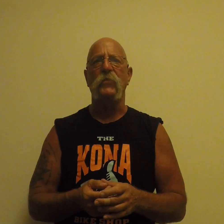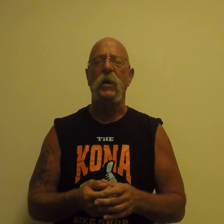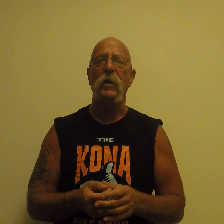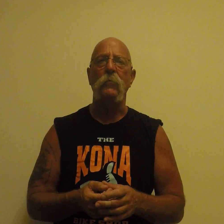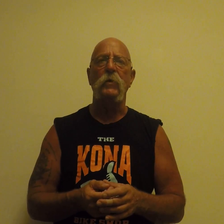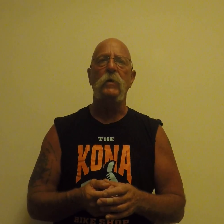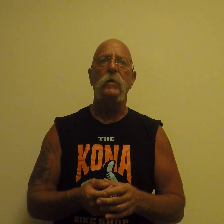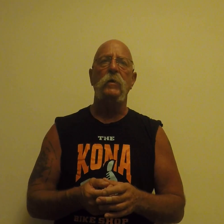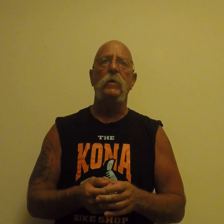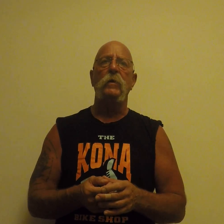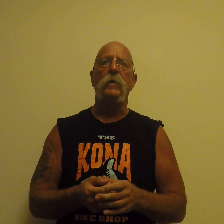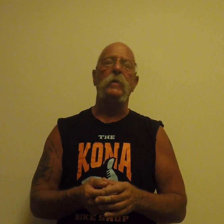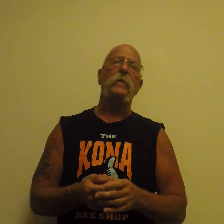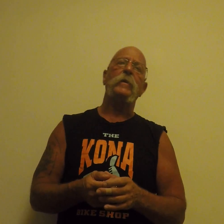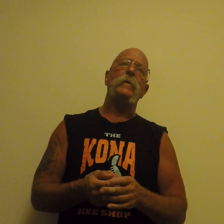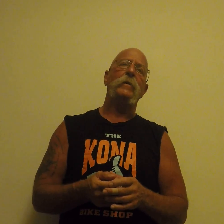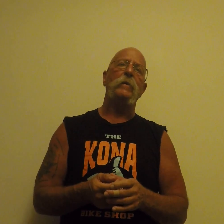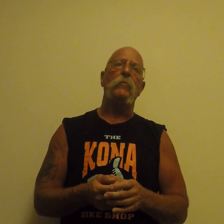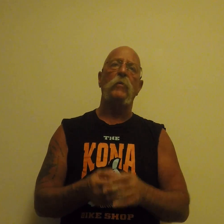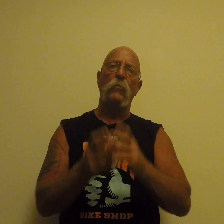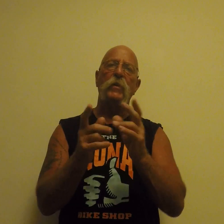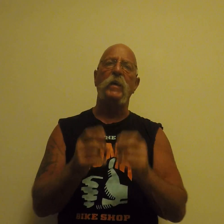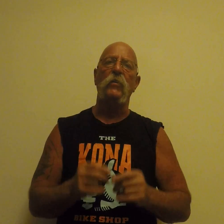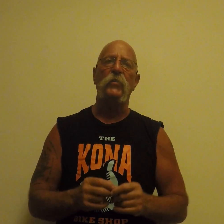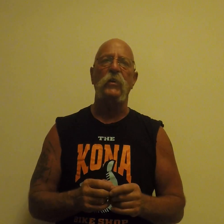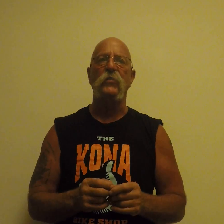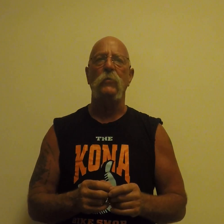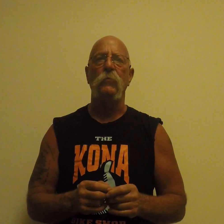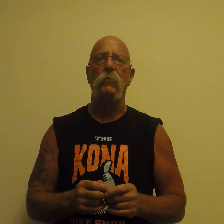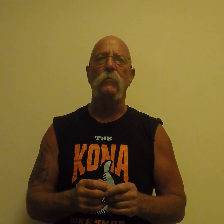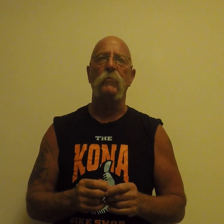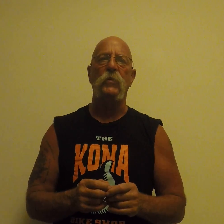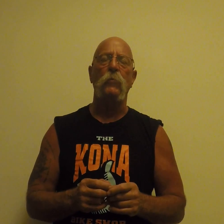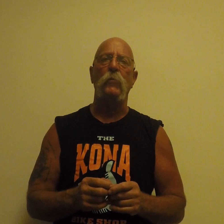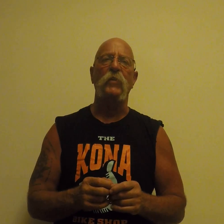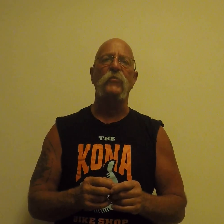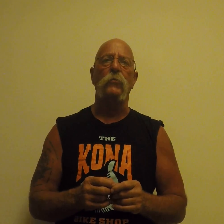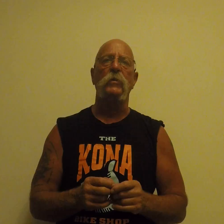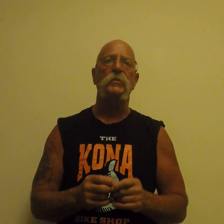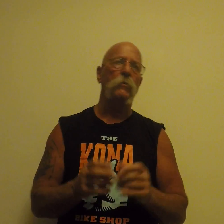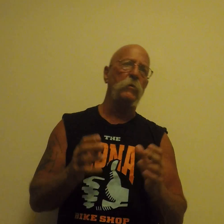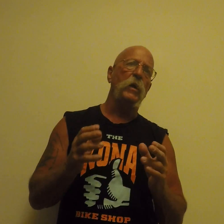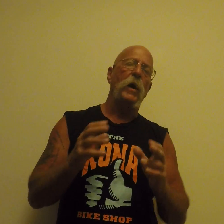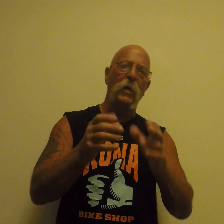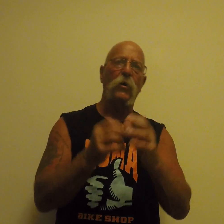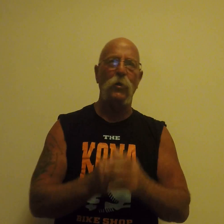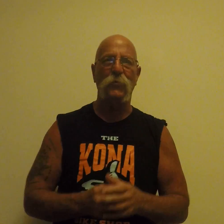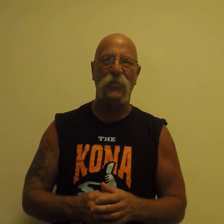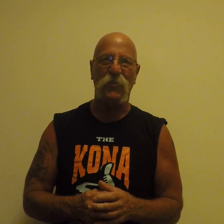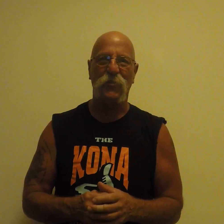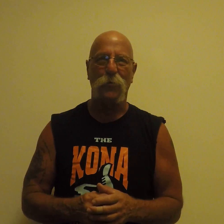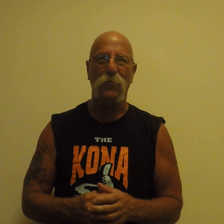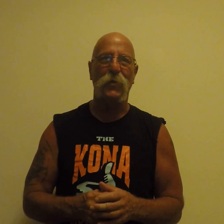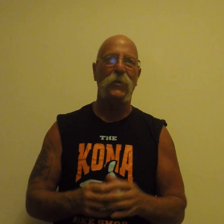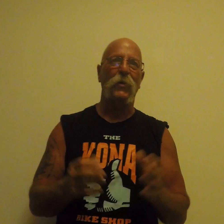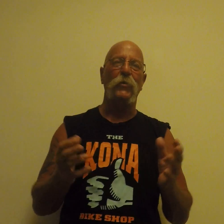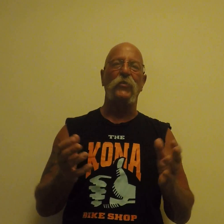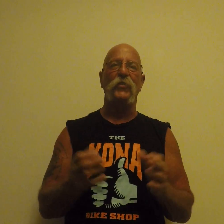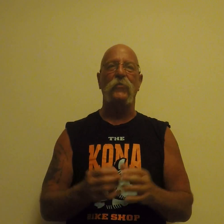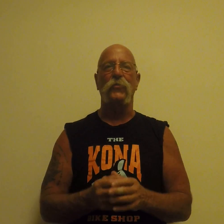time in a day. But one day I'll tell you some, some of my stories or I call them seed stories because I went to seed for